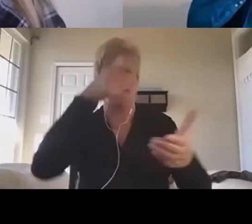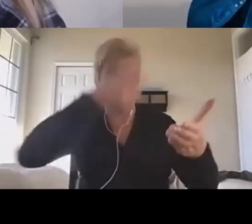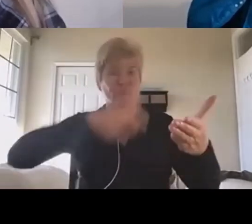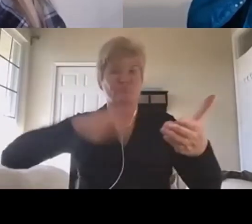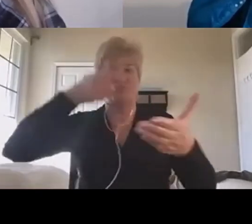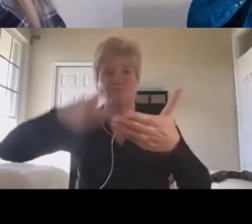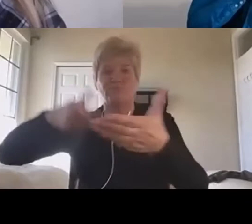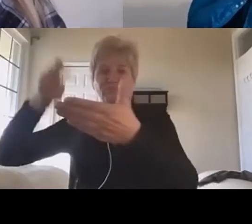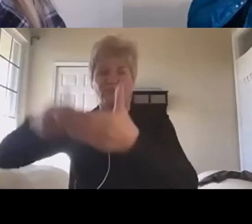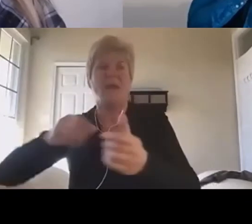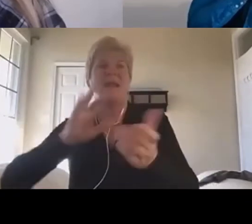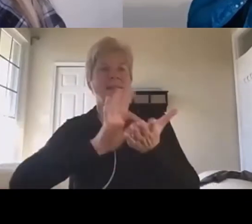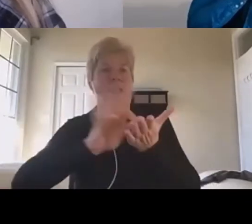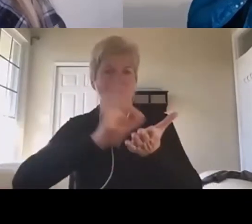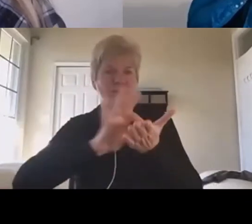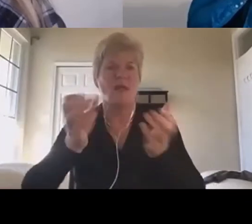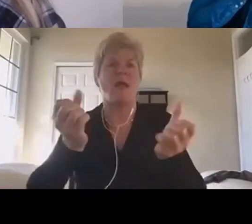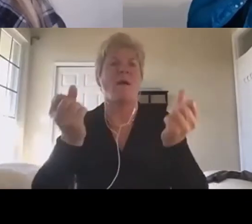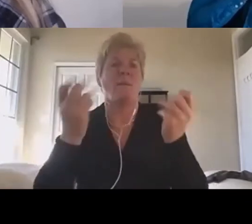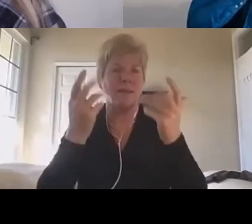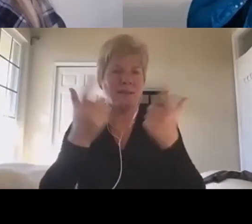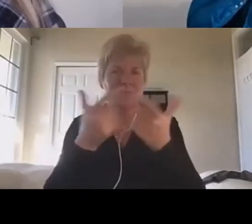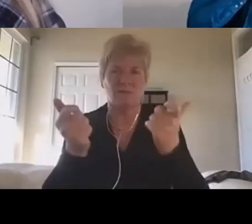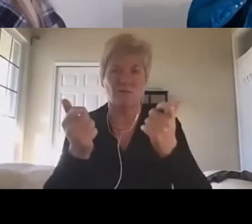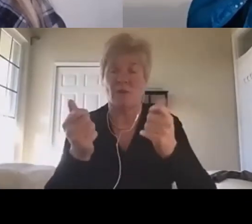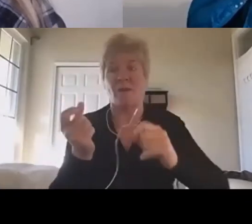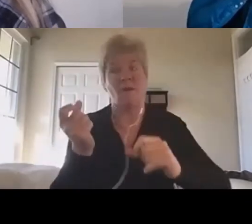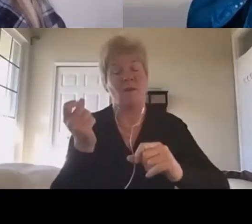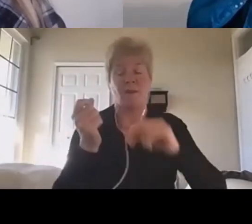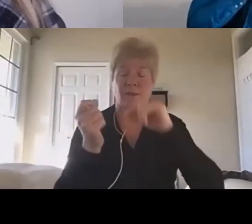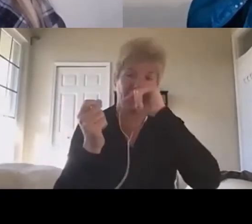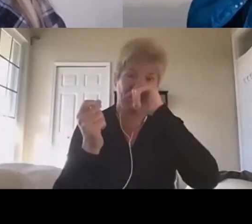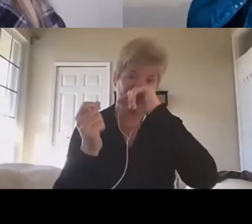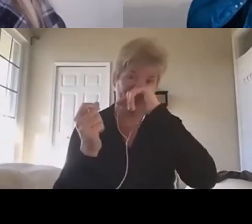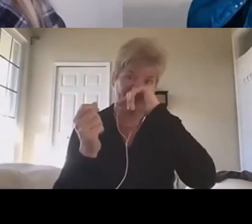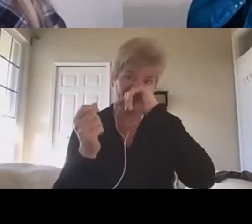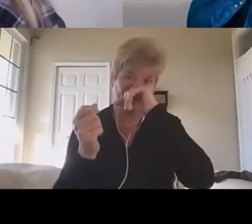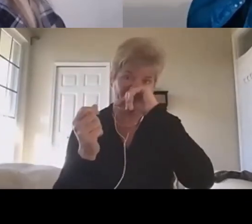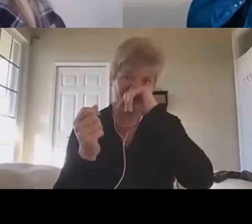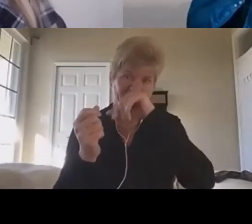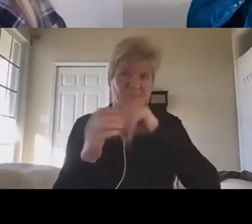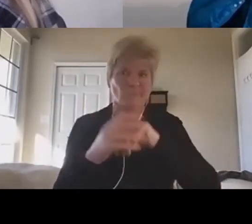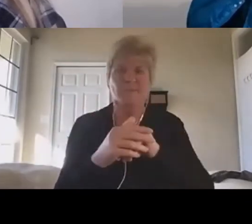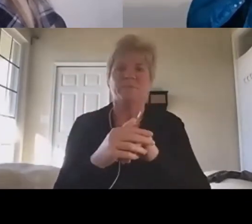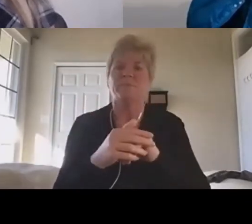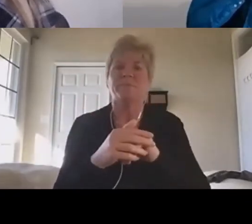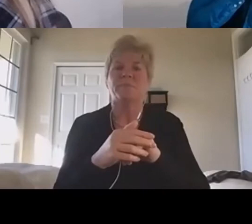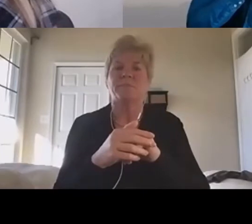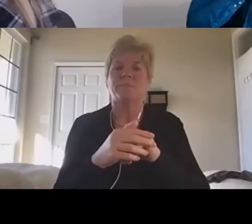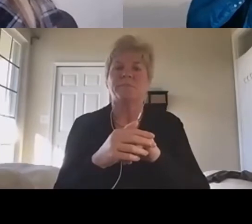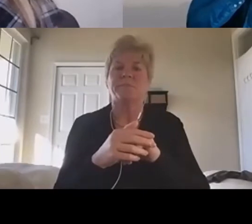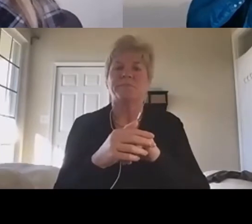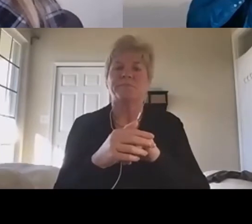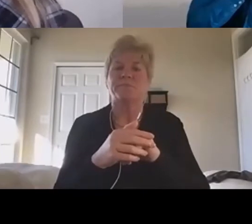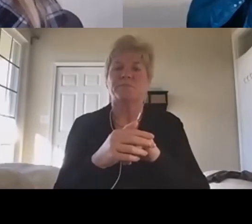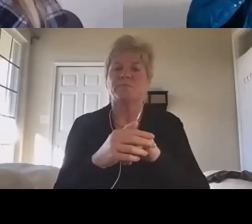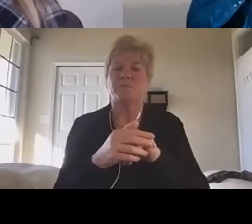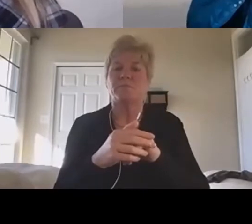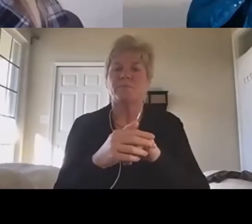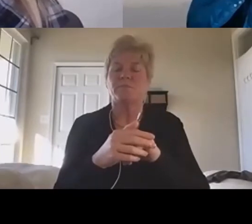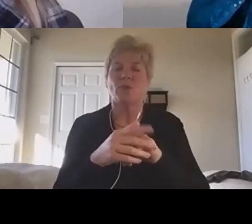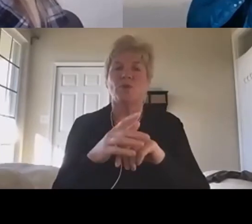with very little negotiation regarding how you change the metrics that determine whether you're being